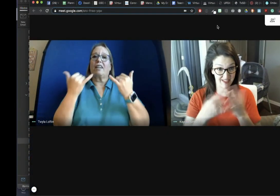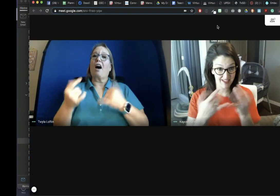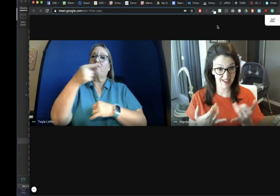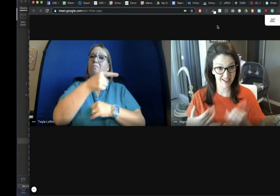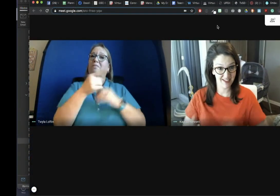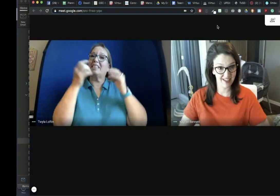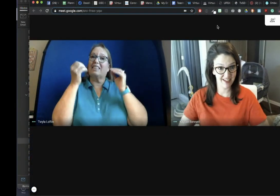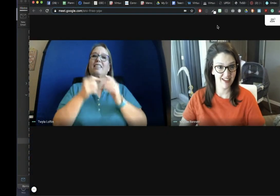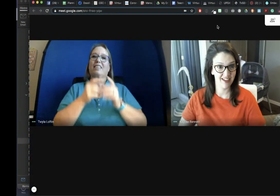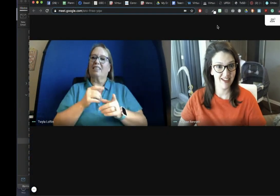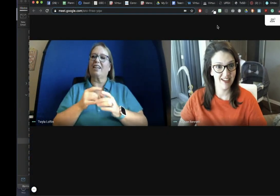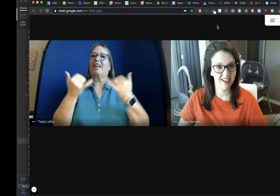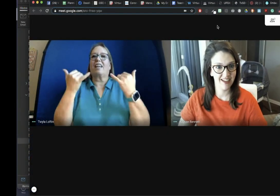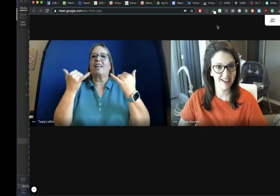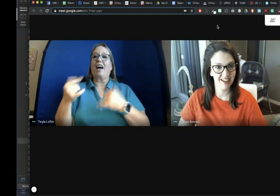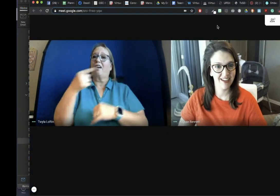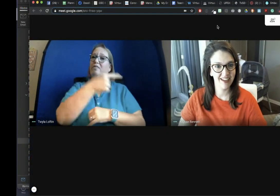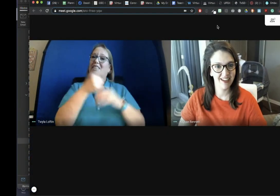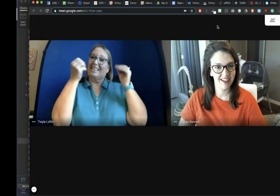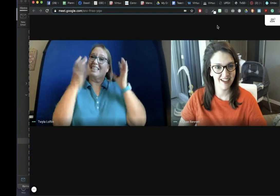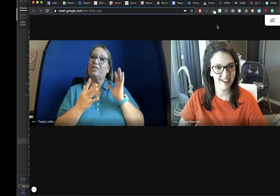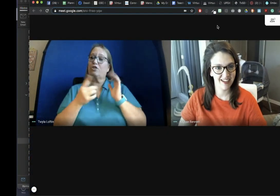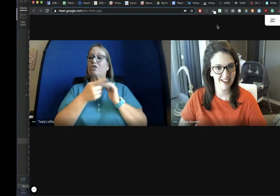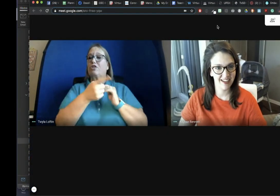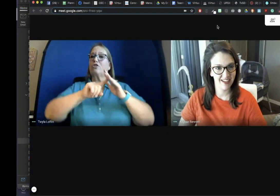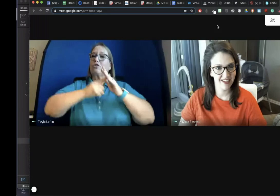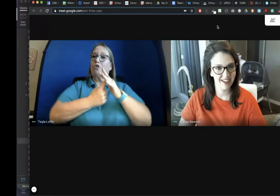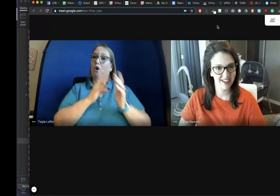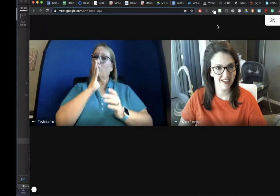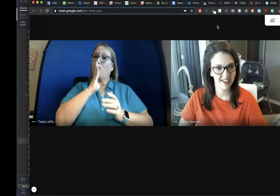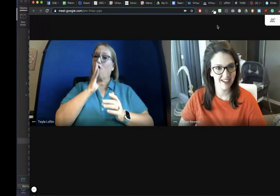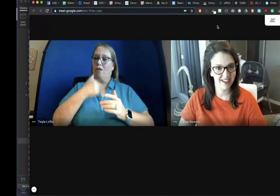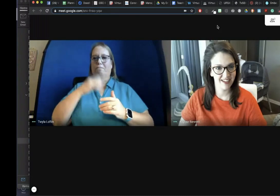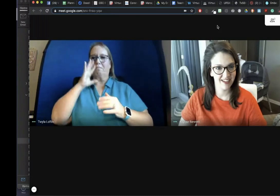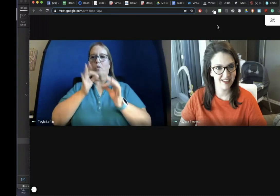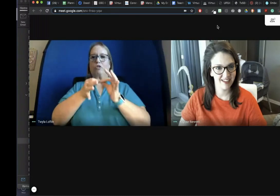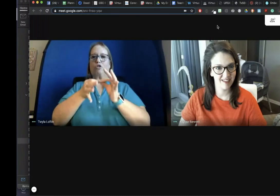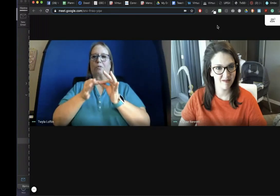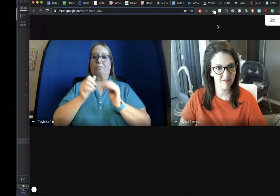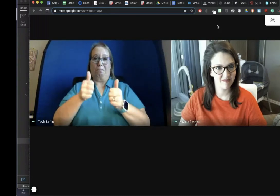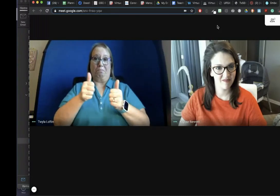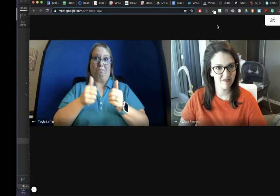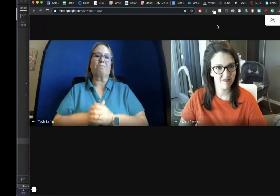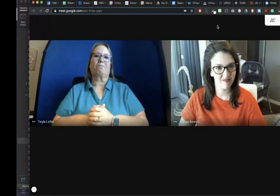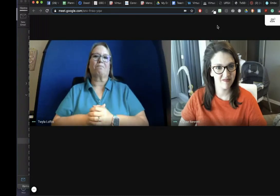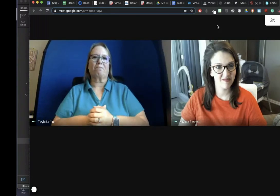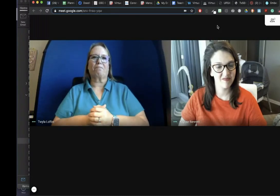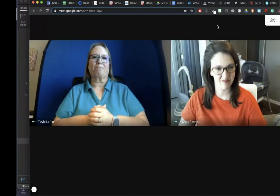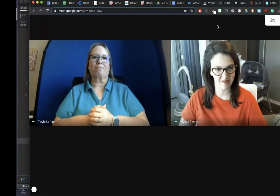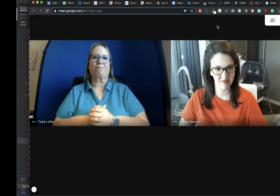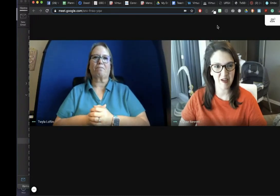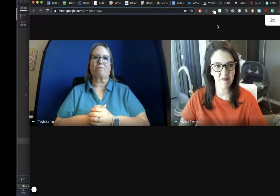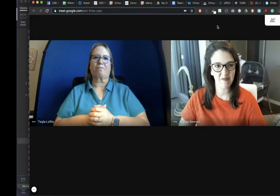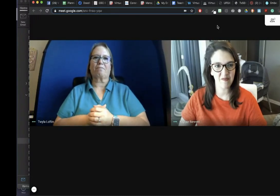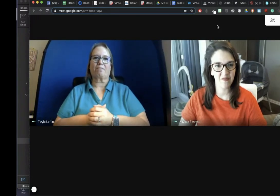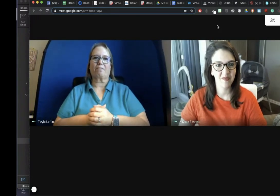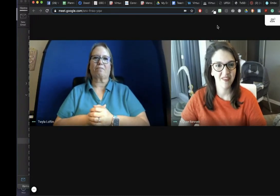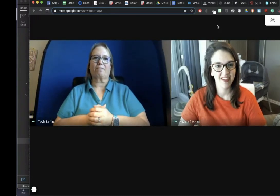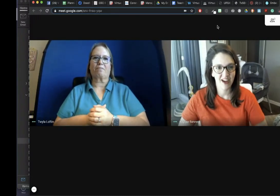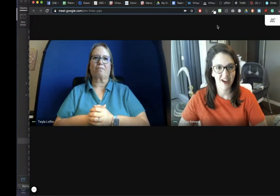So now the way the screen looks is that Casey is the teacher and she'll start speaking and I'll simply interpret. All